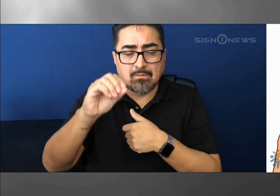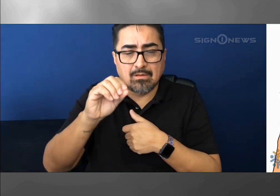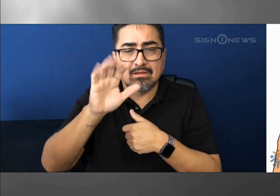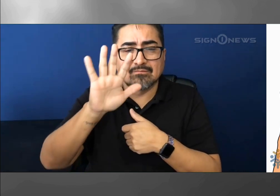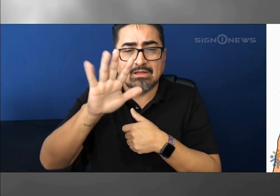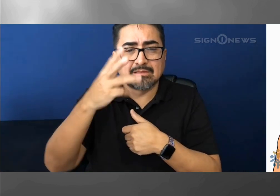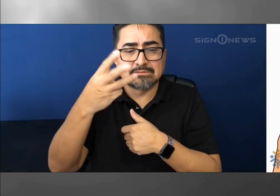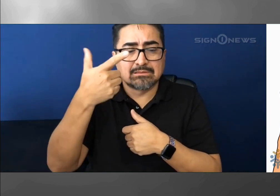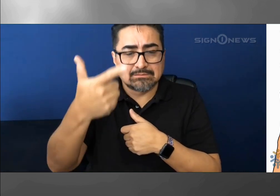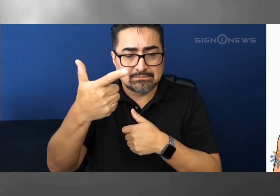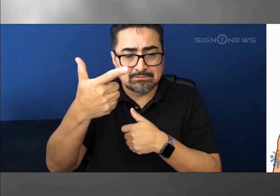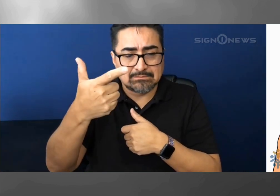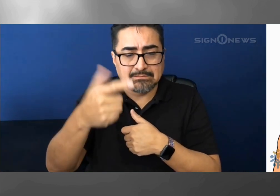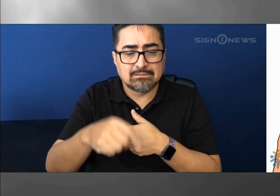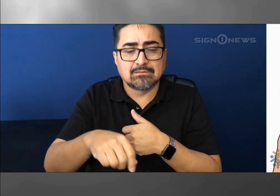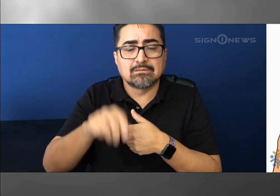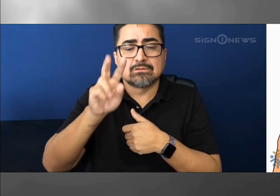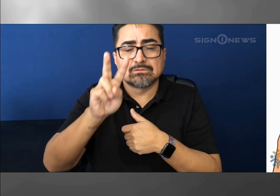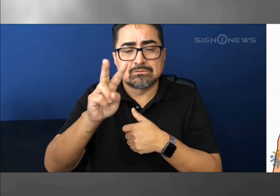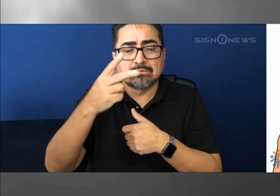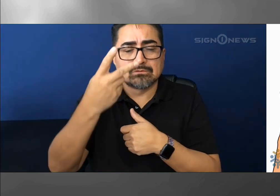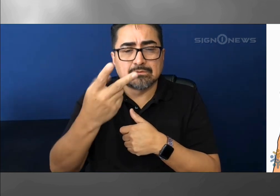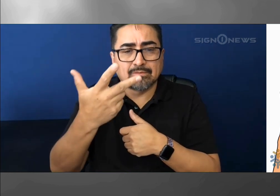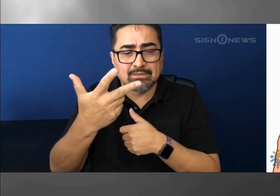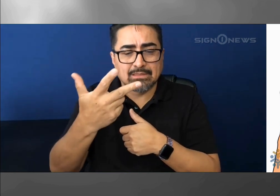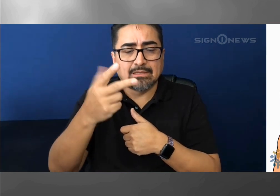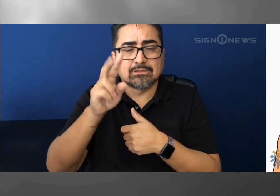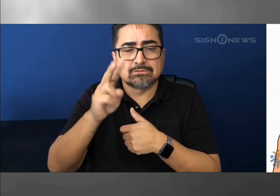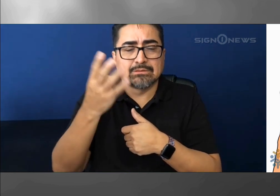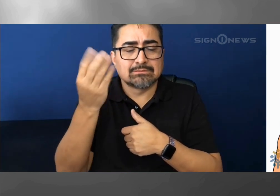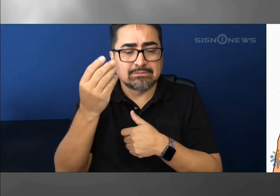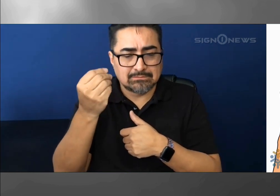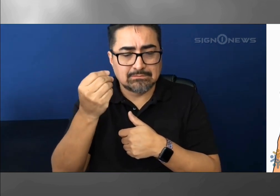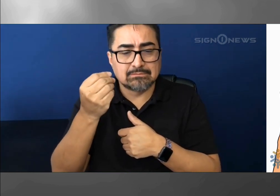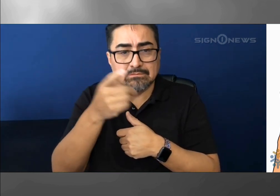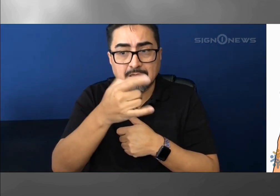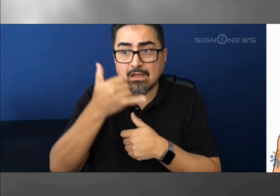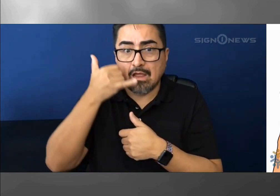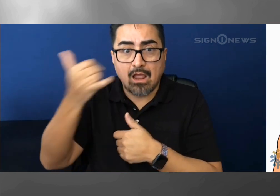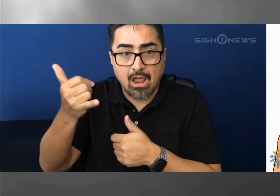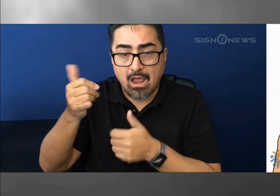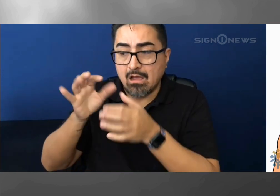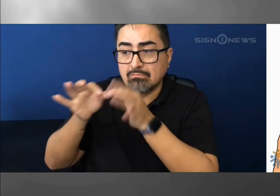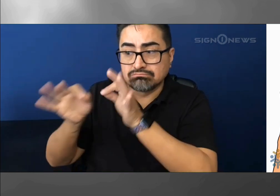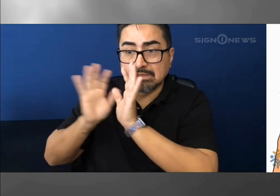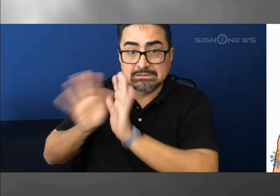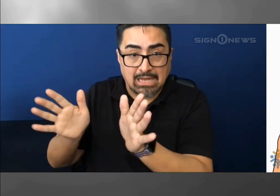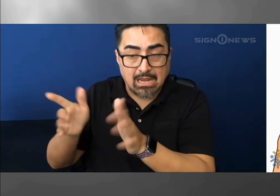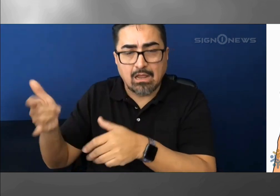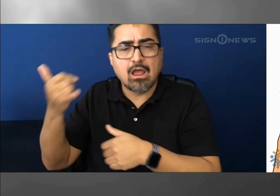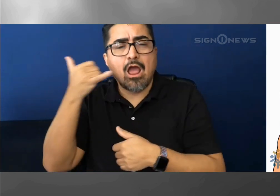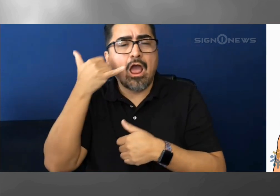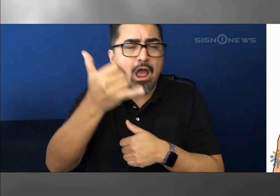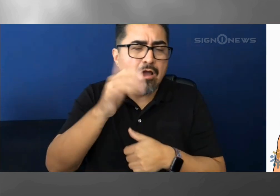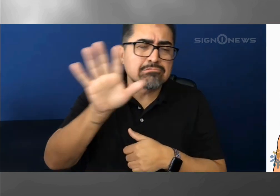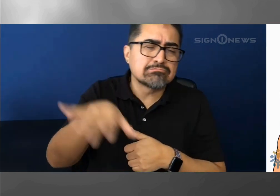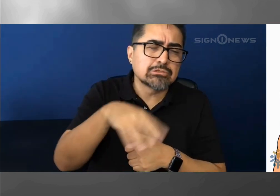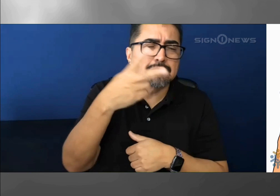paycheck that shows your name and address. Or a current government document that also shows your name and